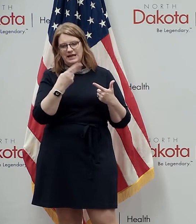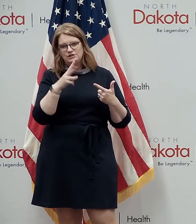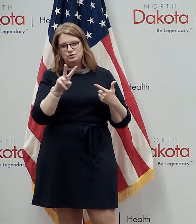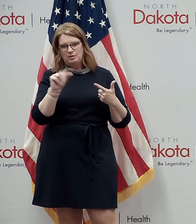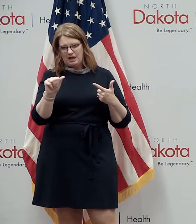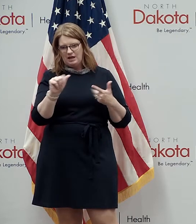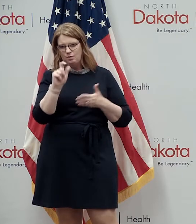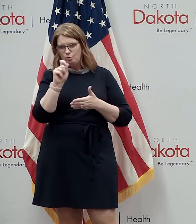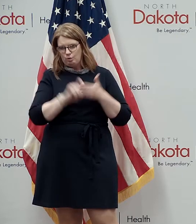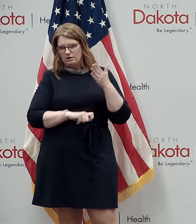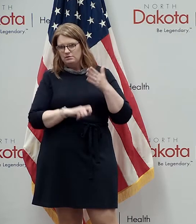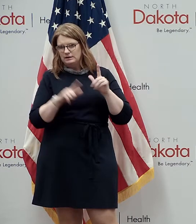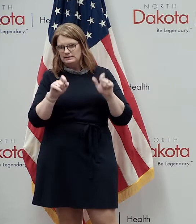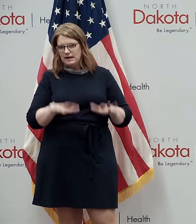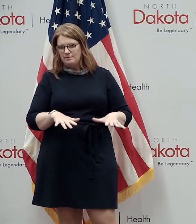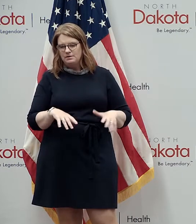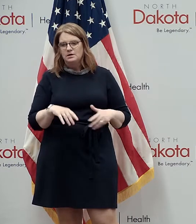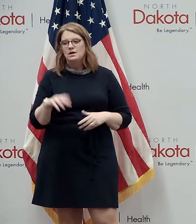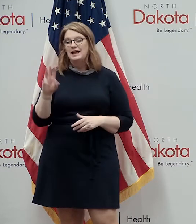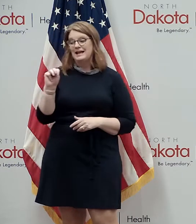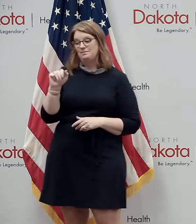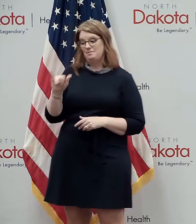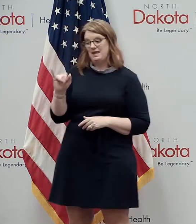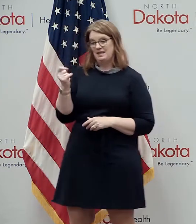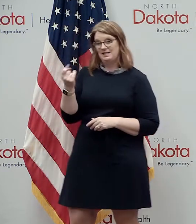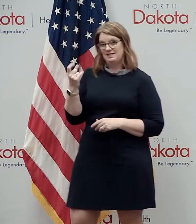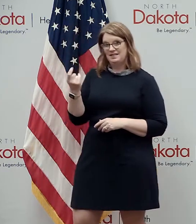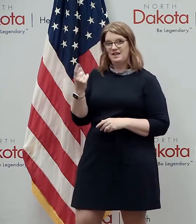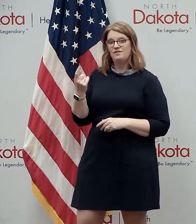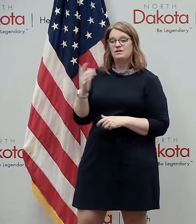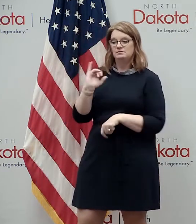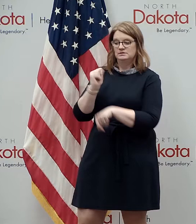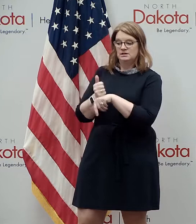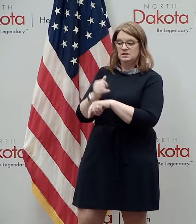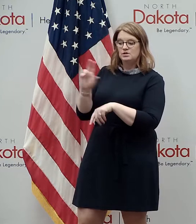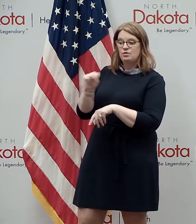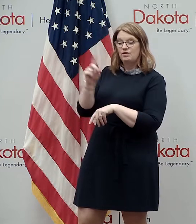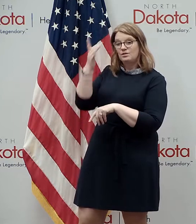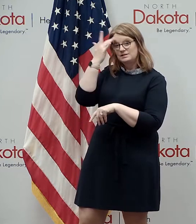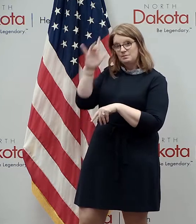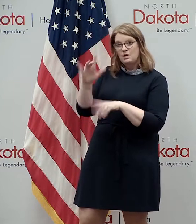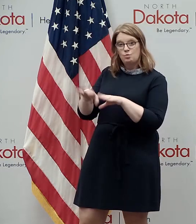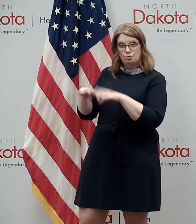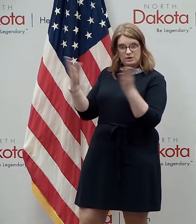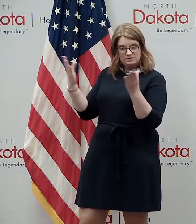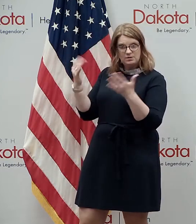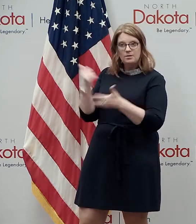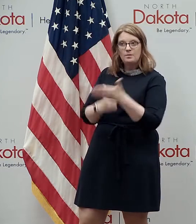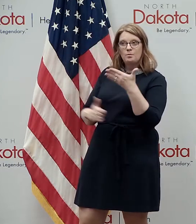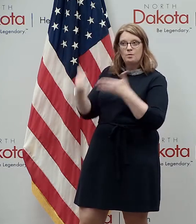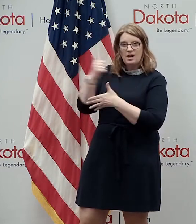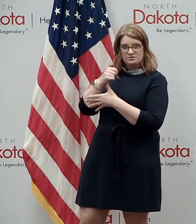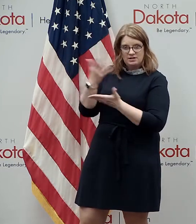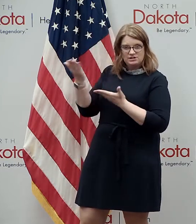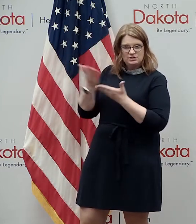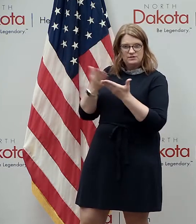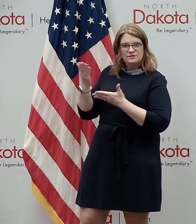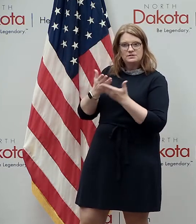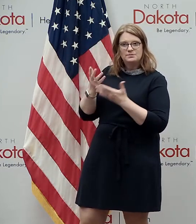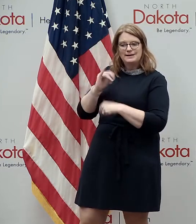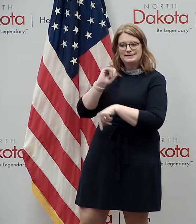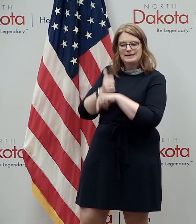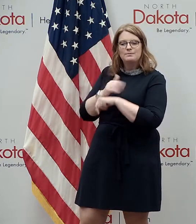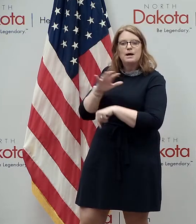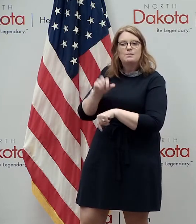tests and again on may 11th denny to you implemented its smart restart effort with prioritized services available by appointment mail-in